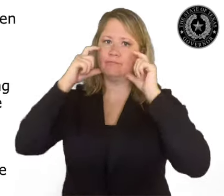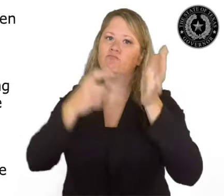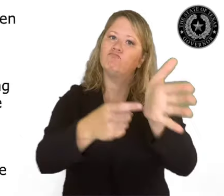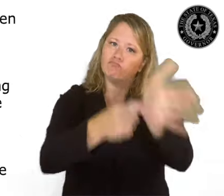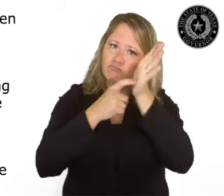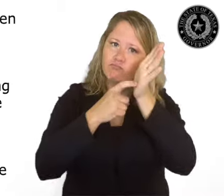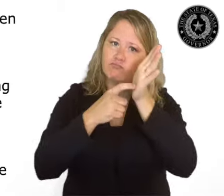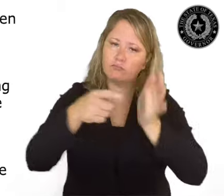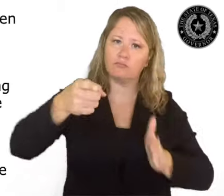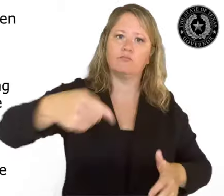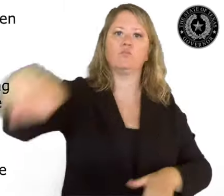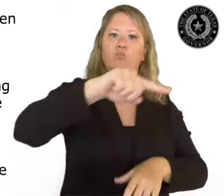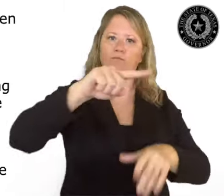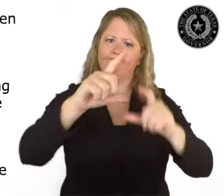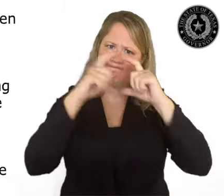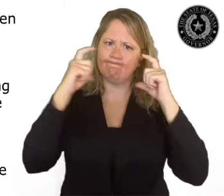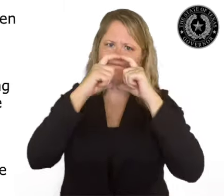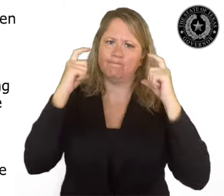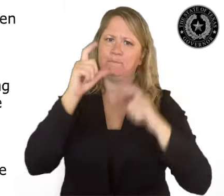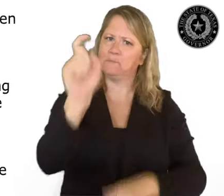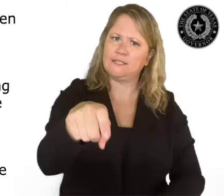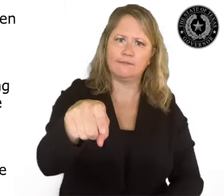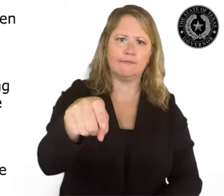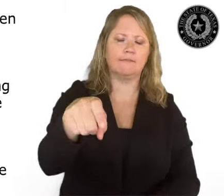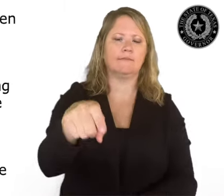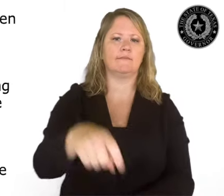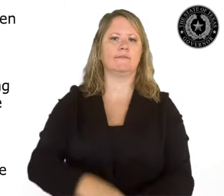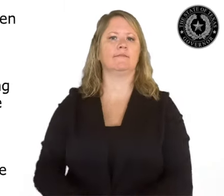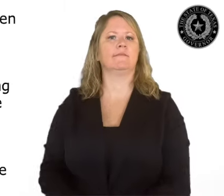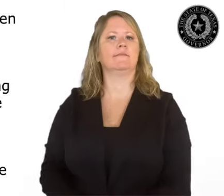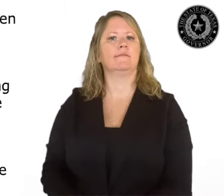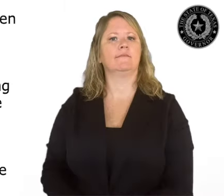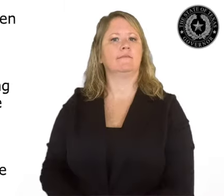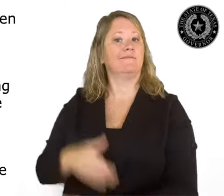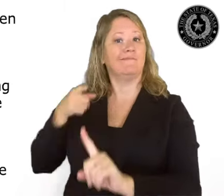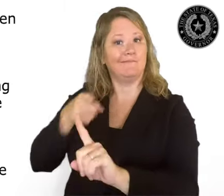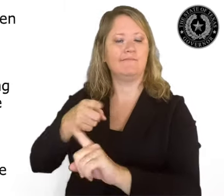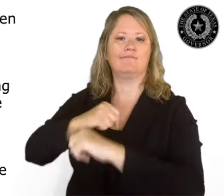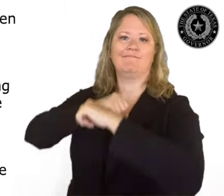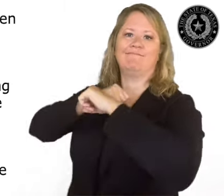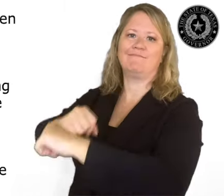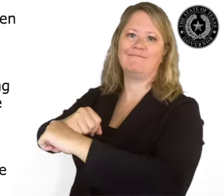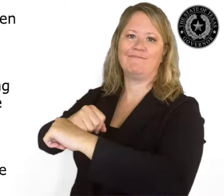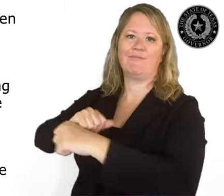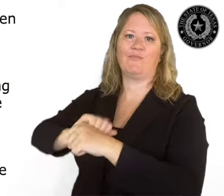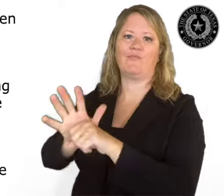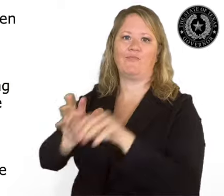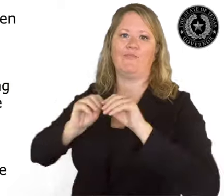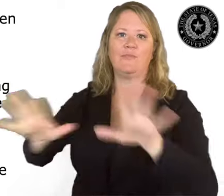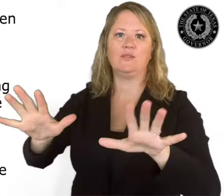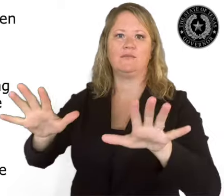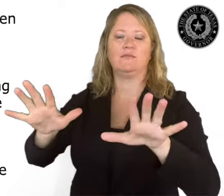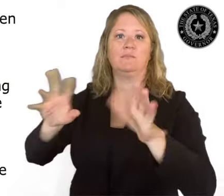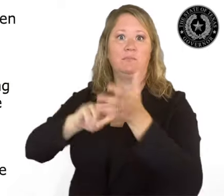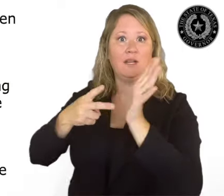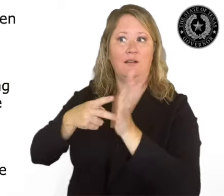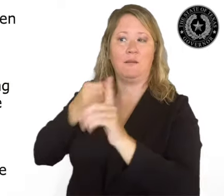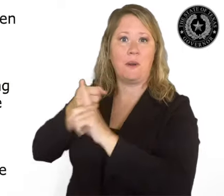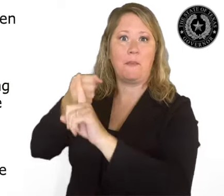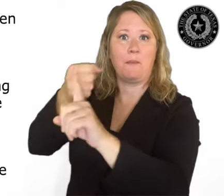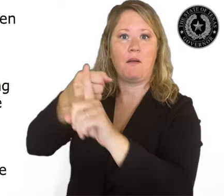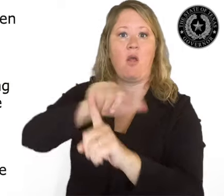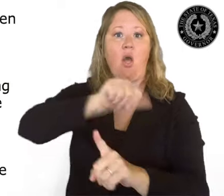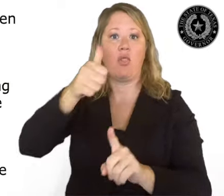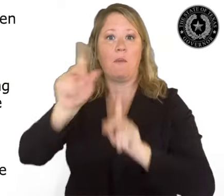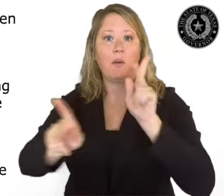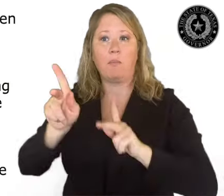response that can combat the threat to public health using the least restrictive means and If people follow this requirement,